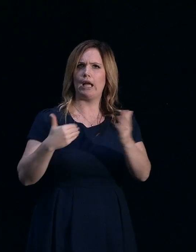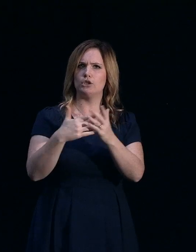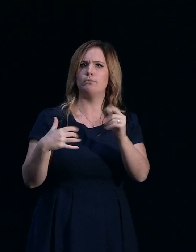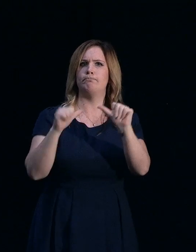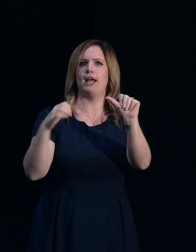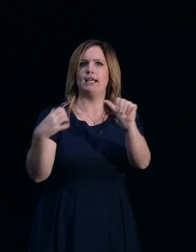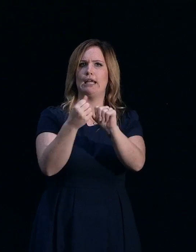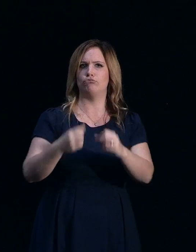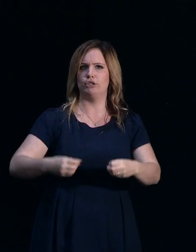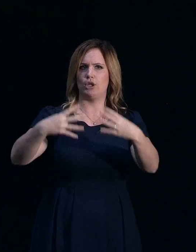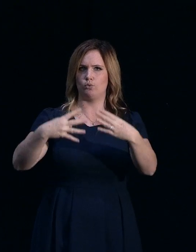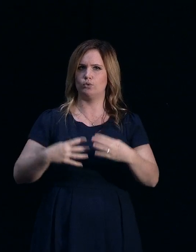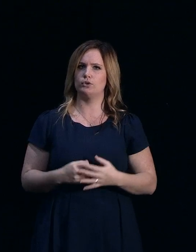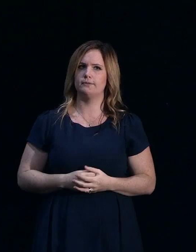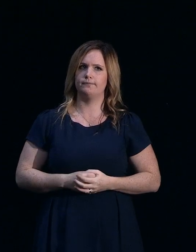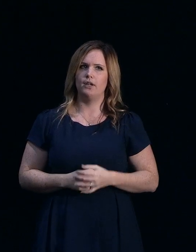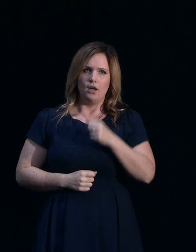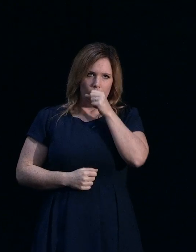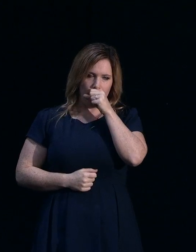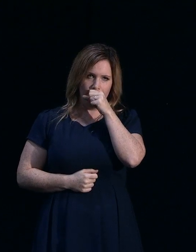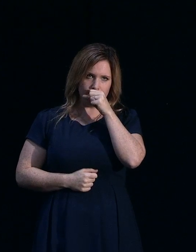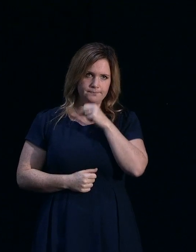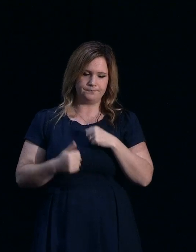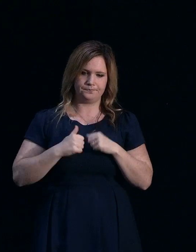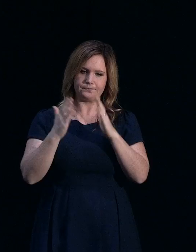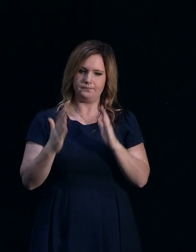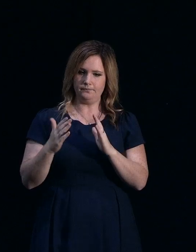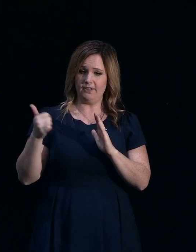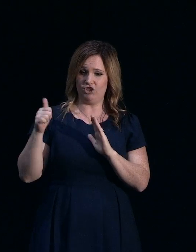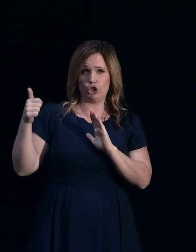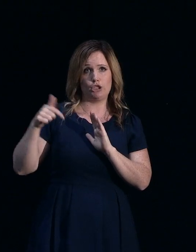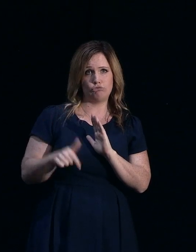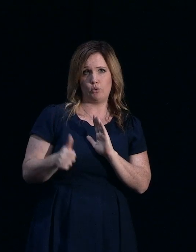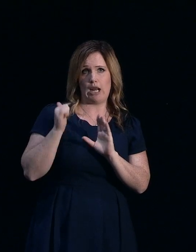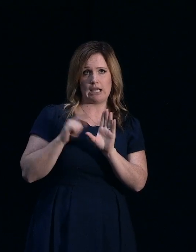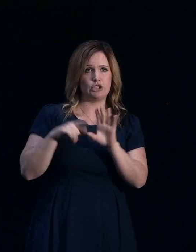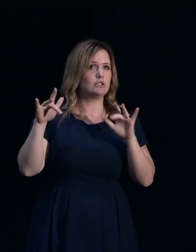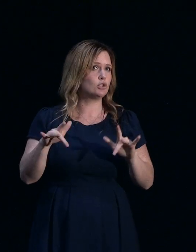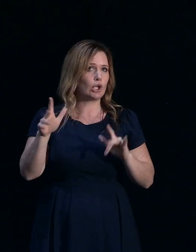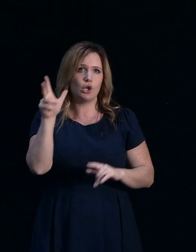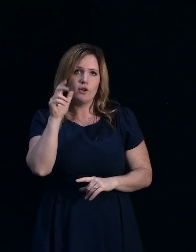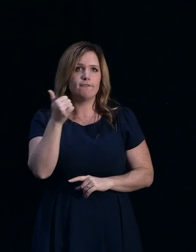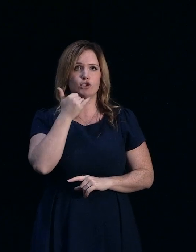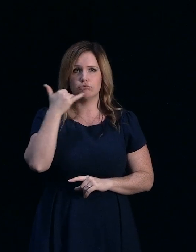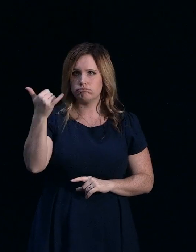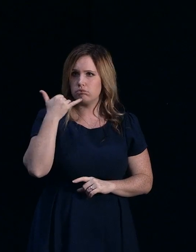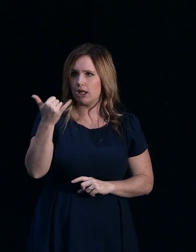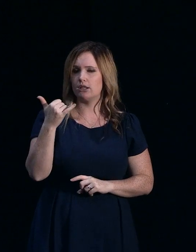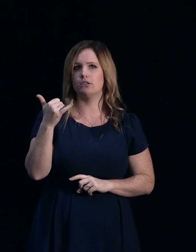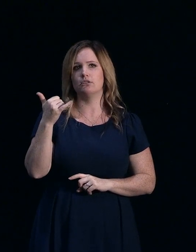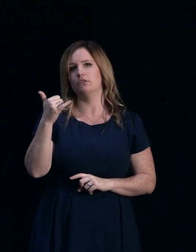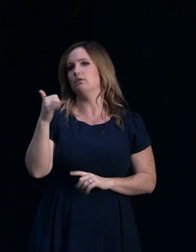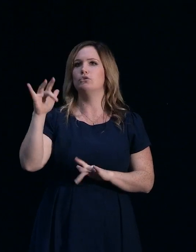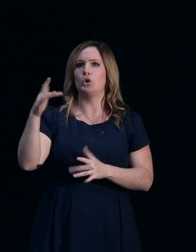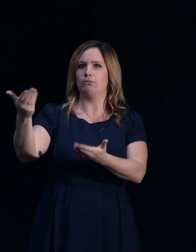The results of your drilling that is. I had my property drilled last year and I still haven't heard and I've rung and no one has a